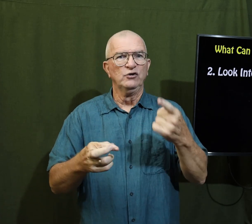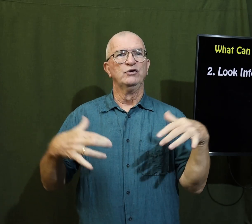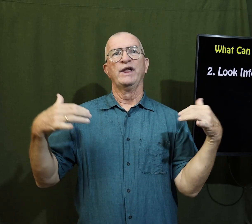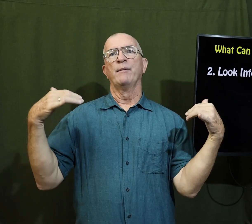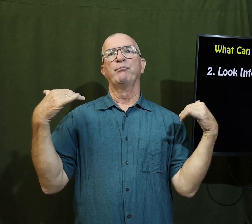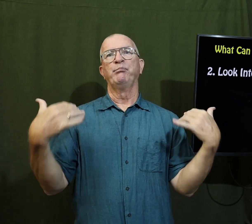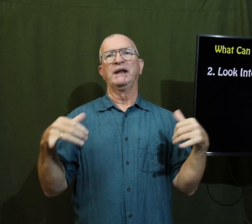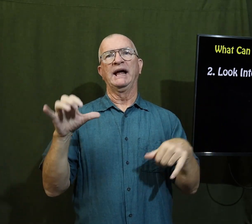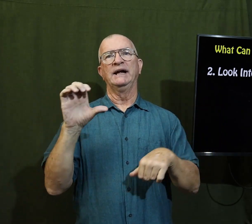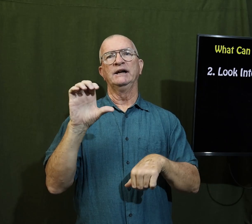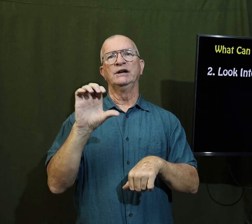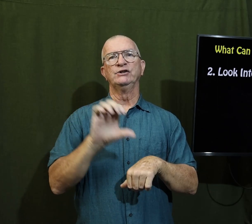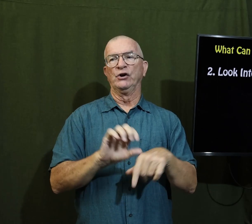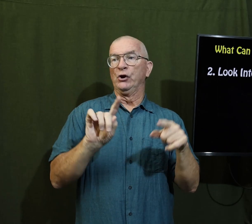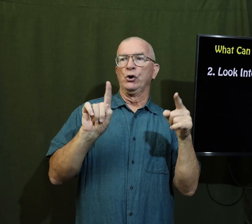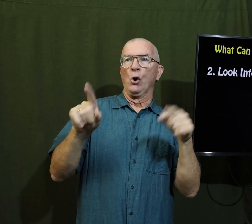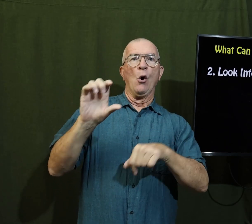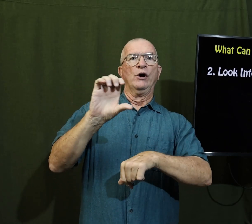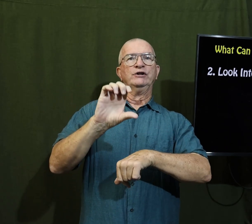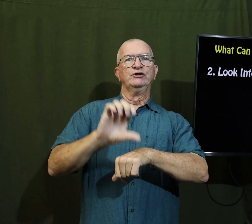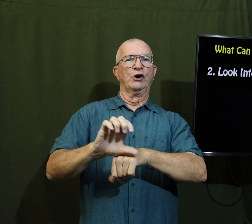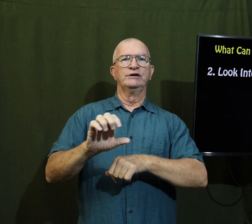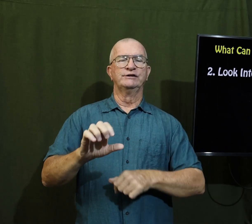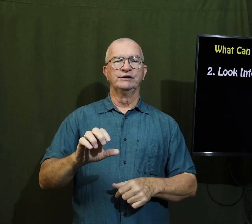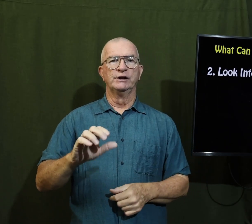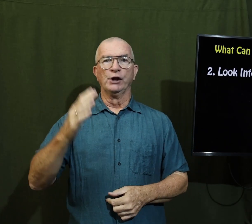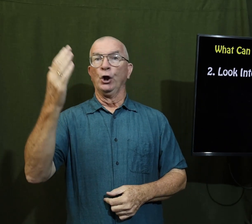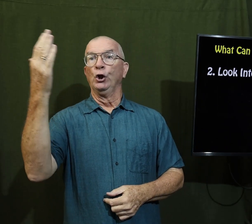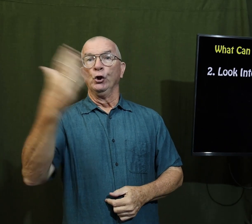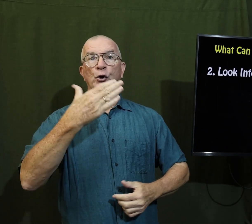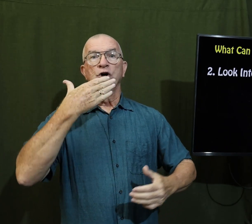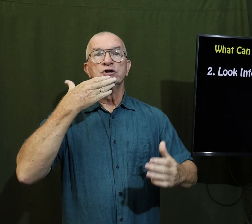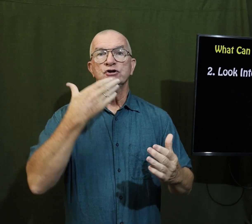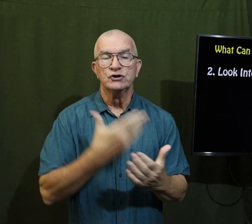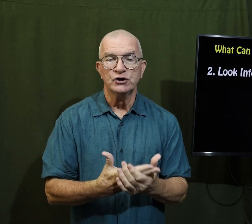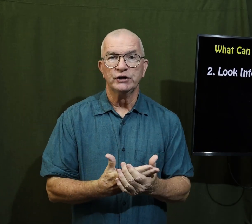are you playing church going to church to look good